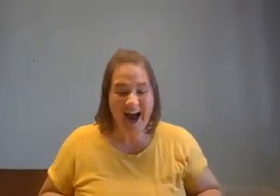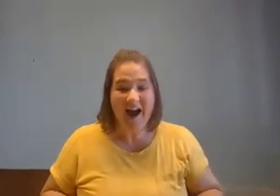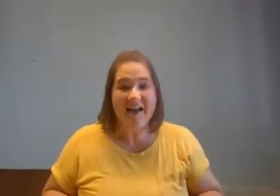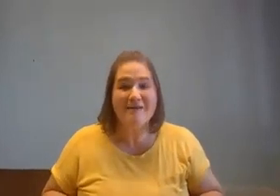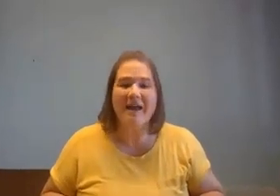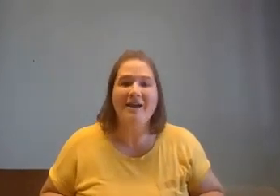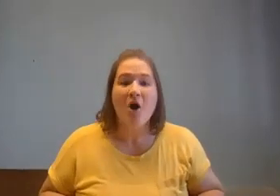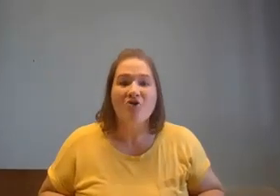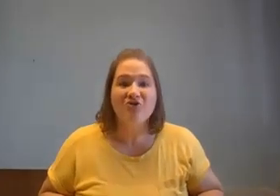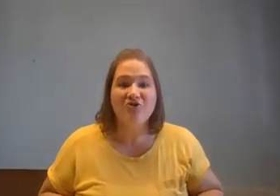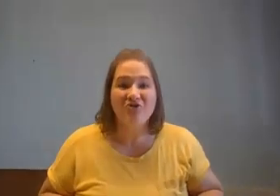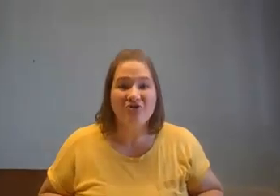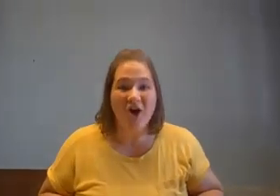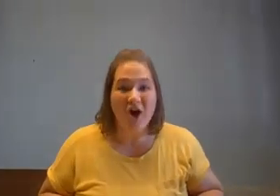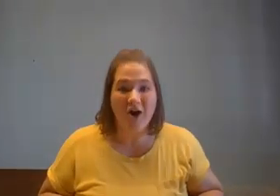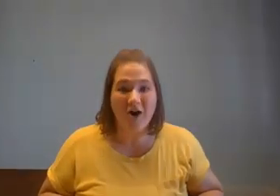He made fall!